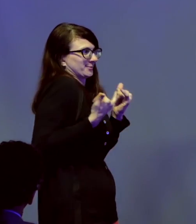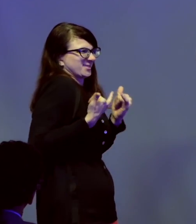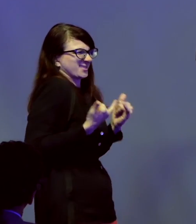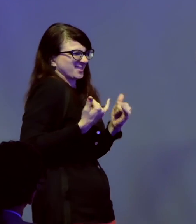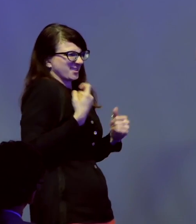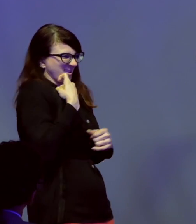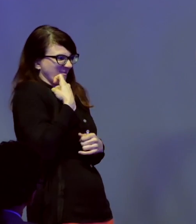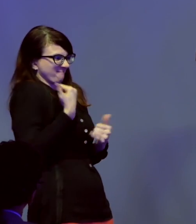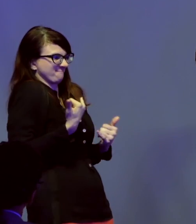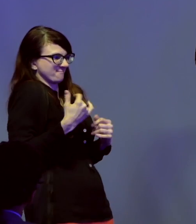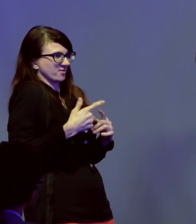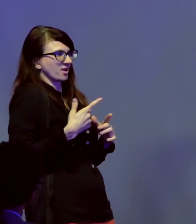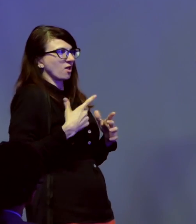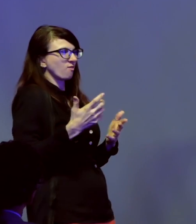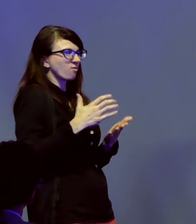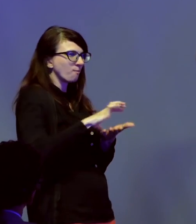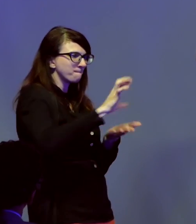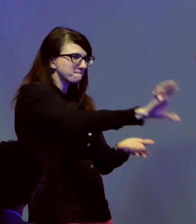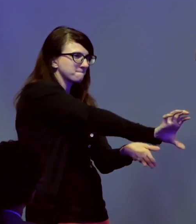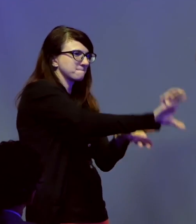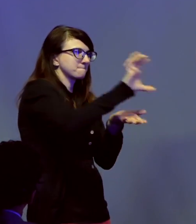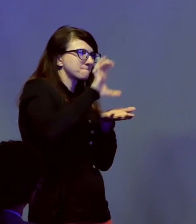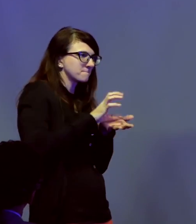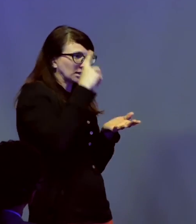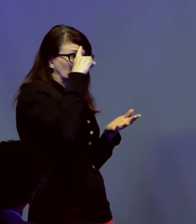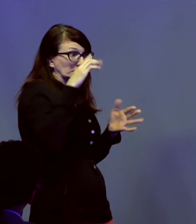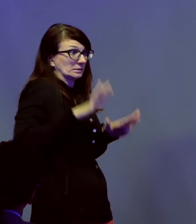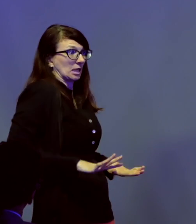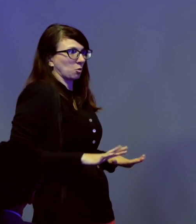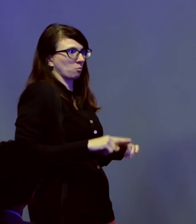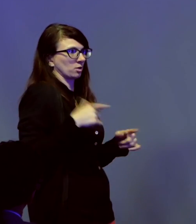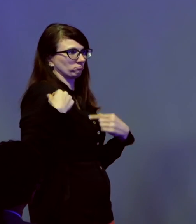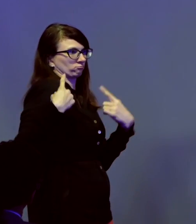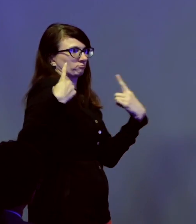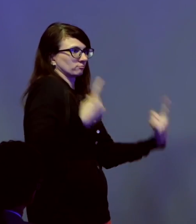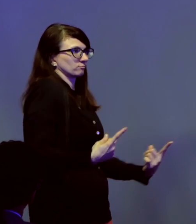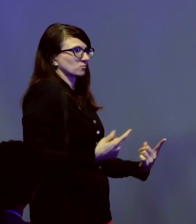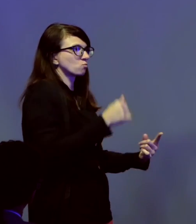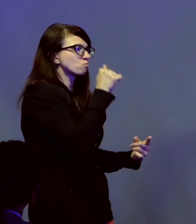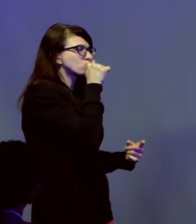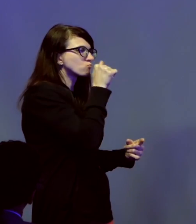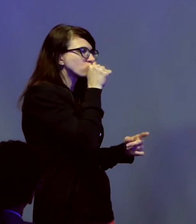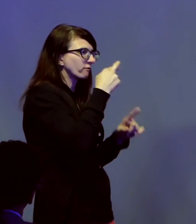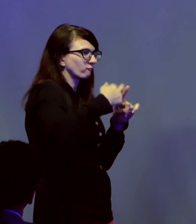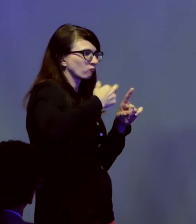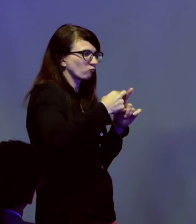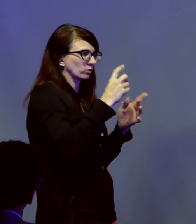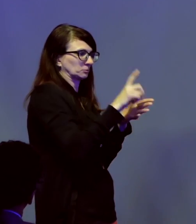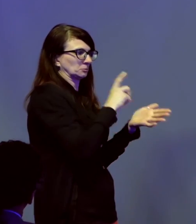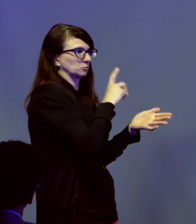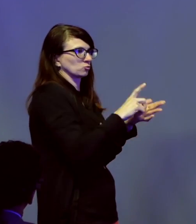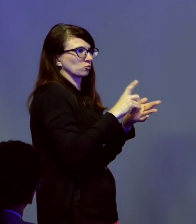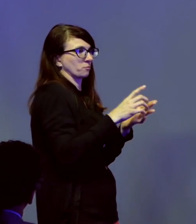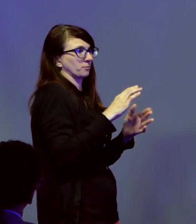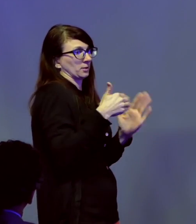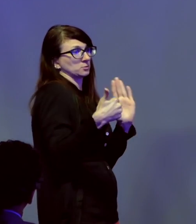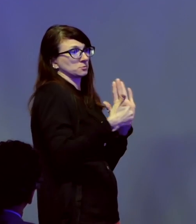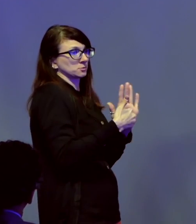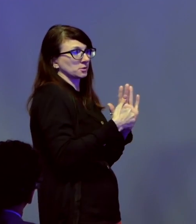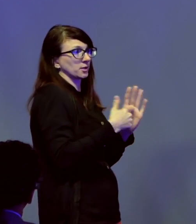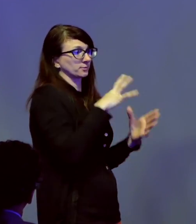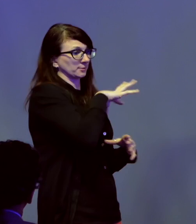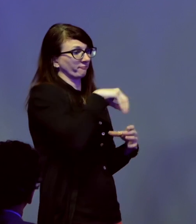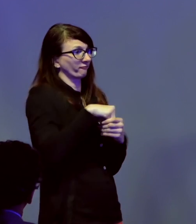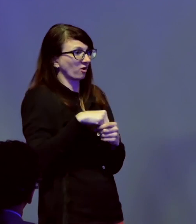largest settlement that the Fair Housing Justice Center has obtained in a private rental discrimination case involving race